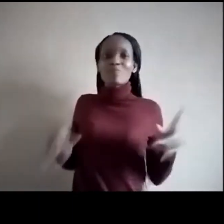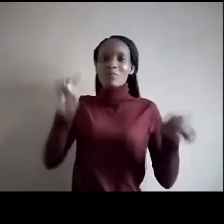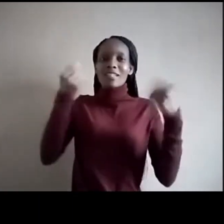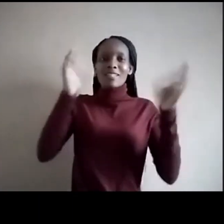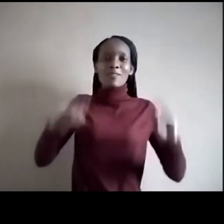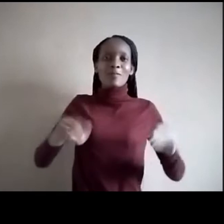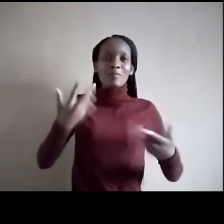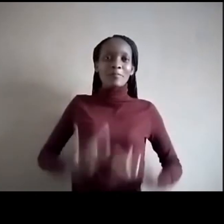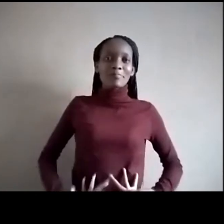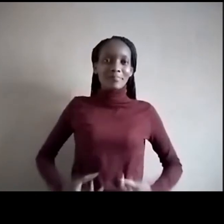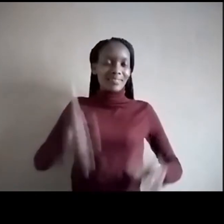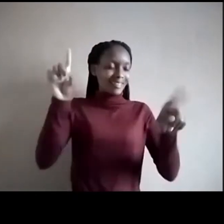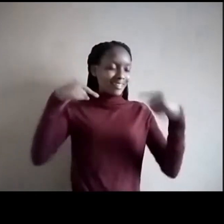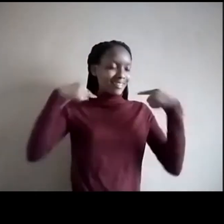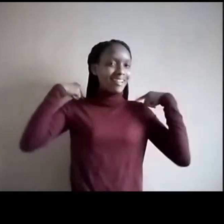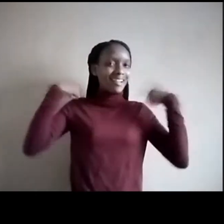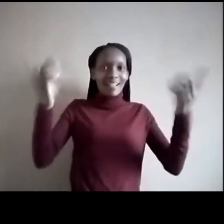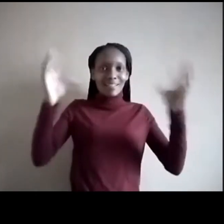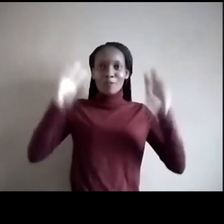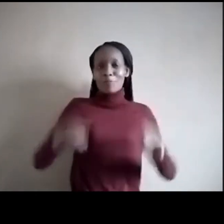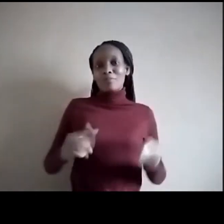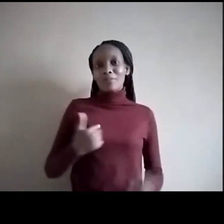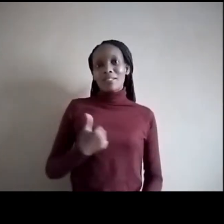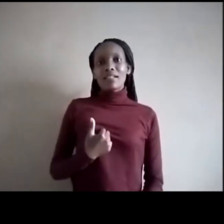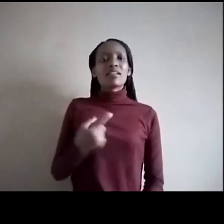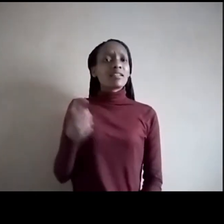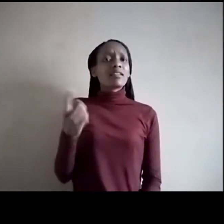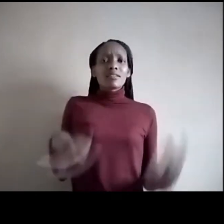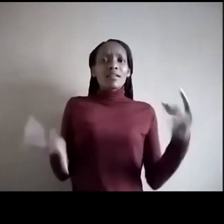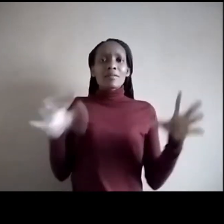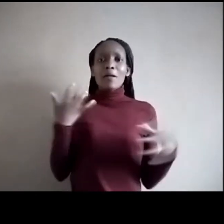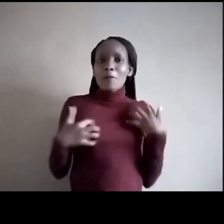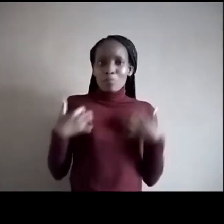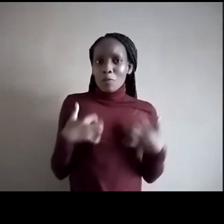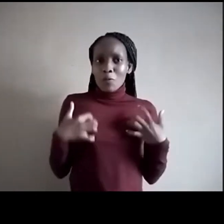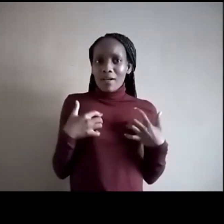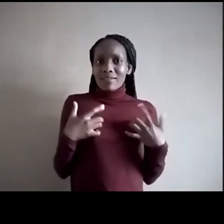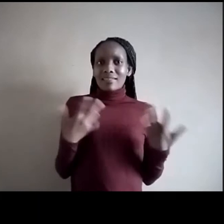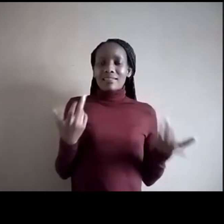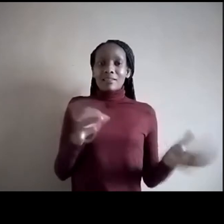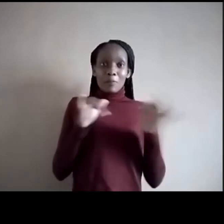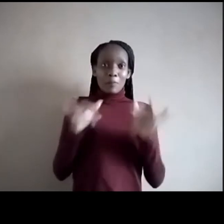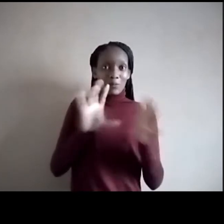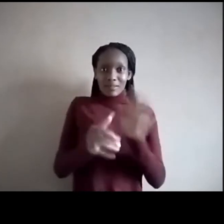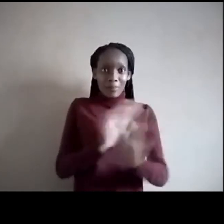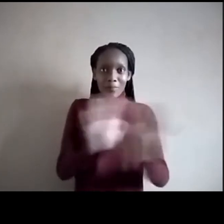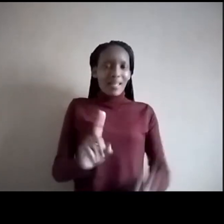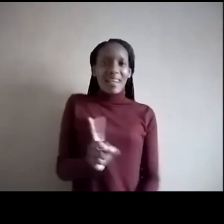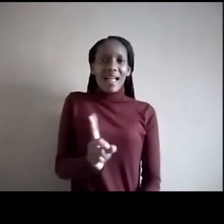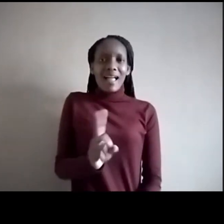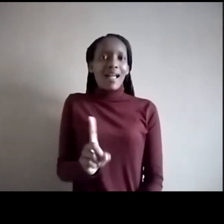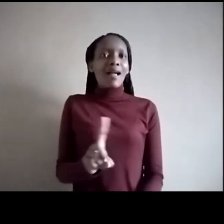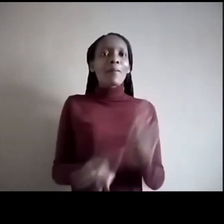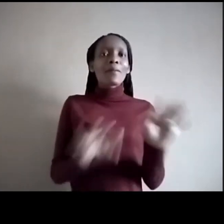You can't stop me. You know, I even worry not only just about people with disabilities, but about South Africans in